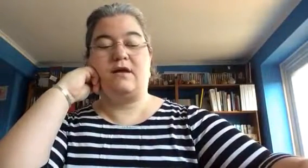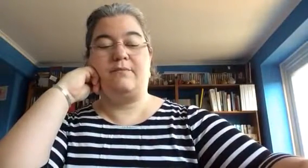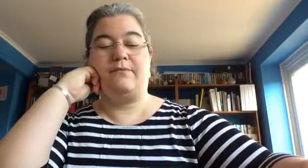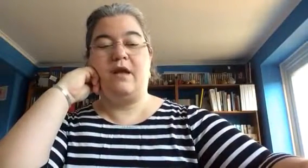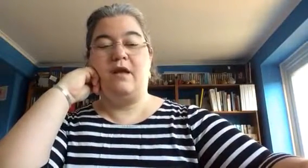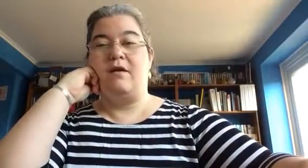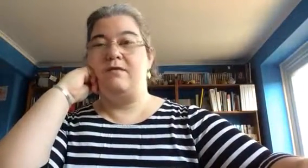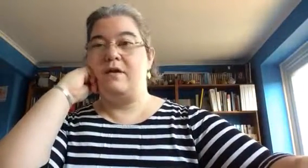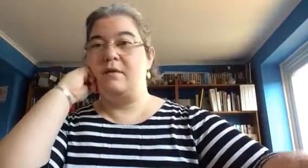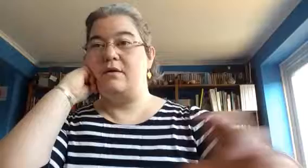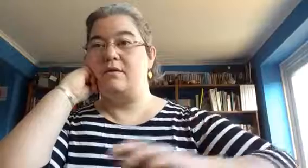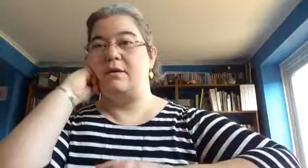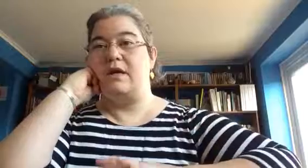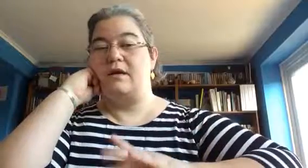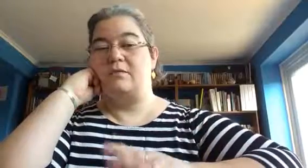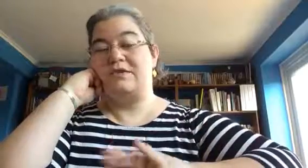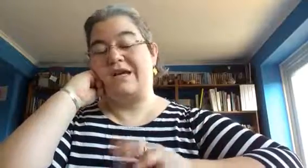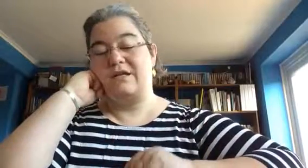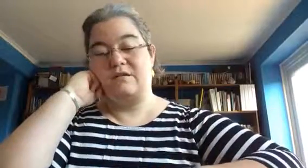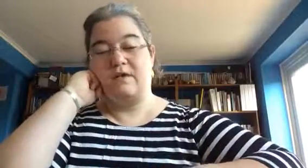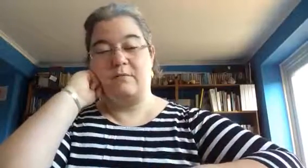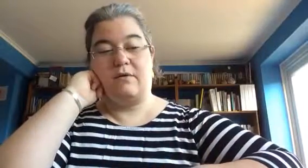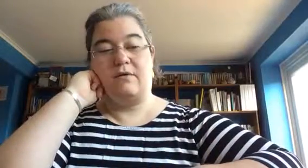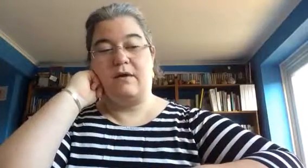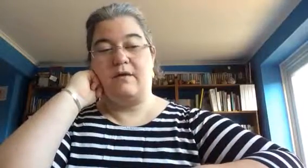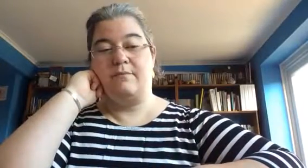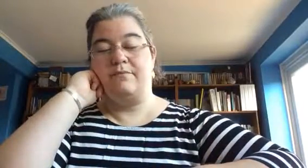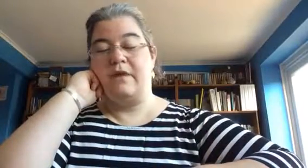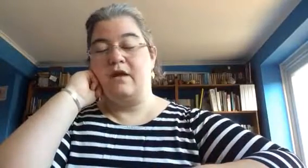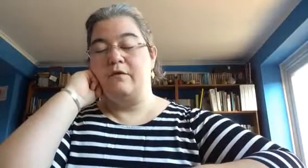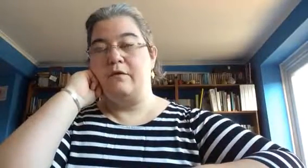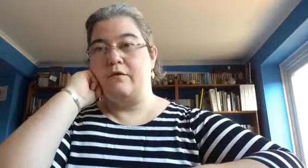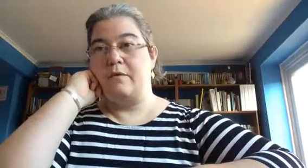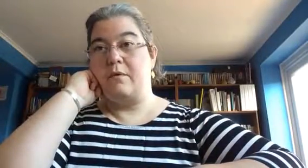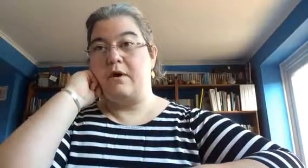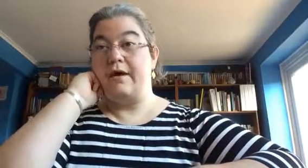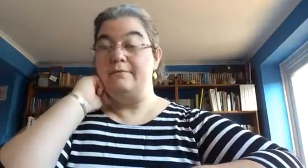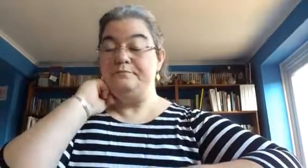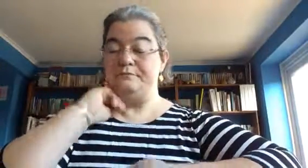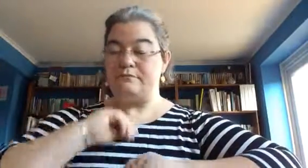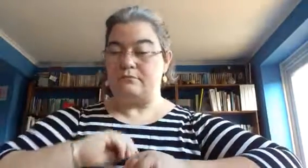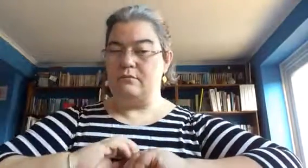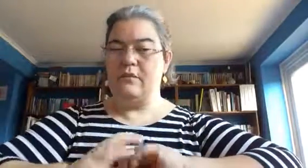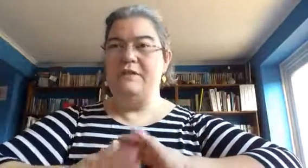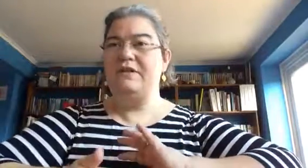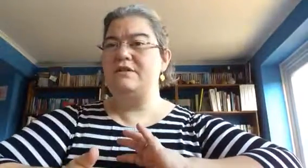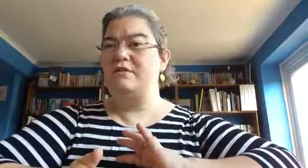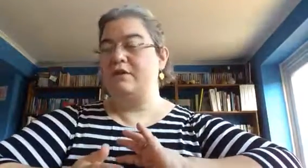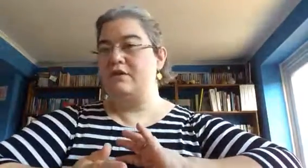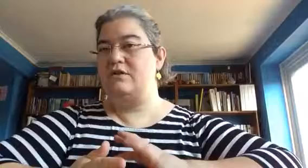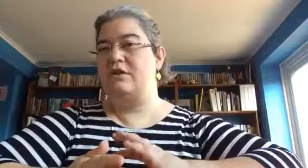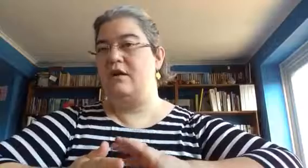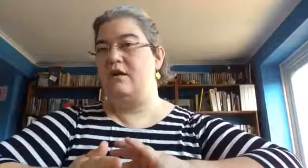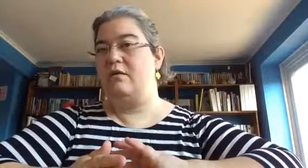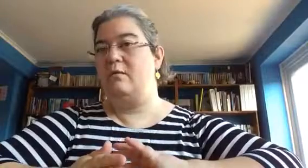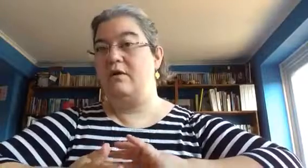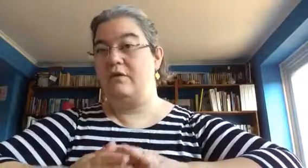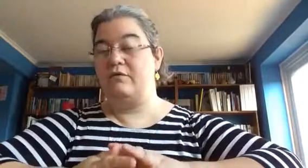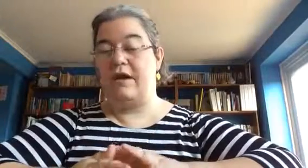a female, protagonist's female, Flora Maguire. This is the first one I've